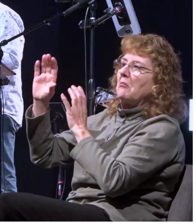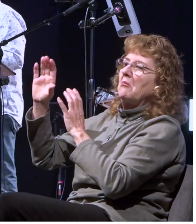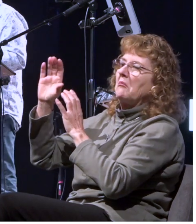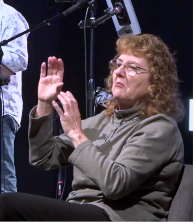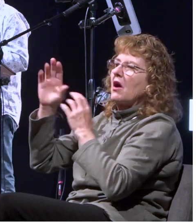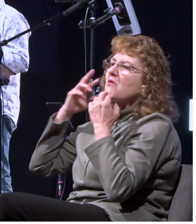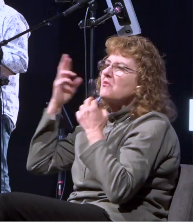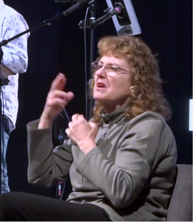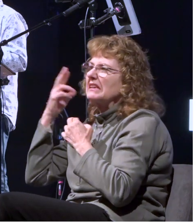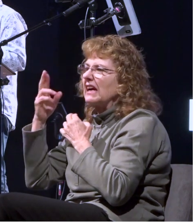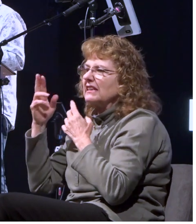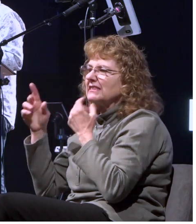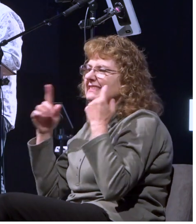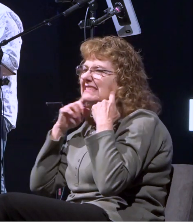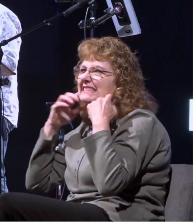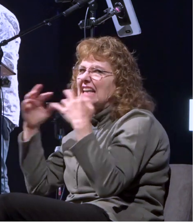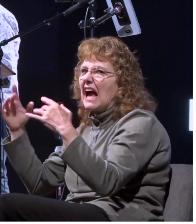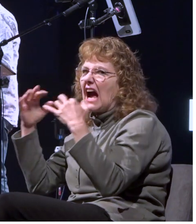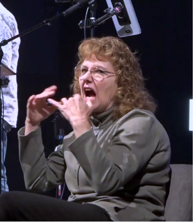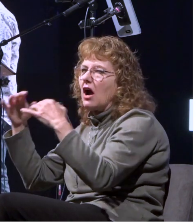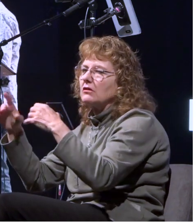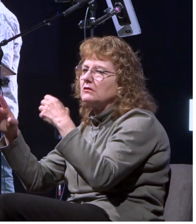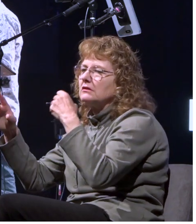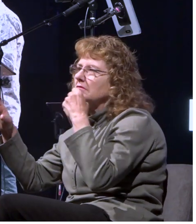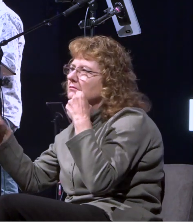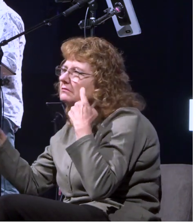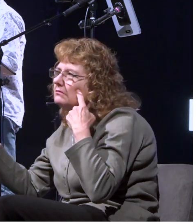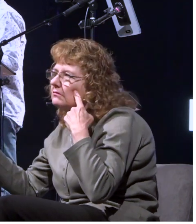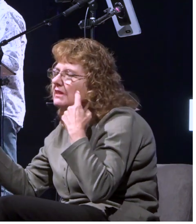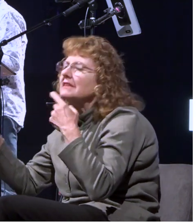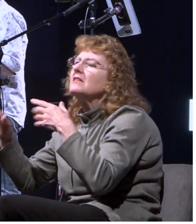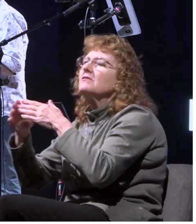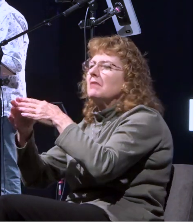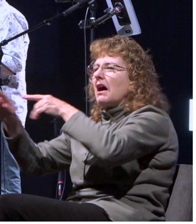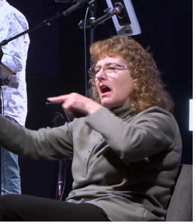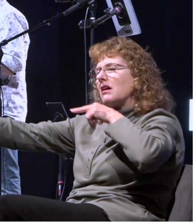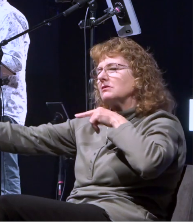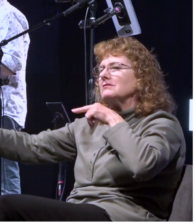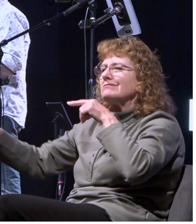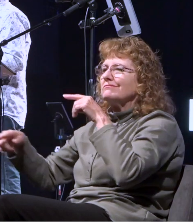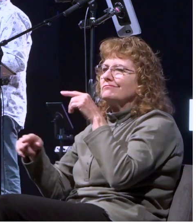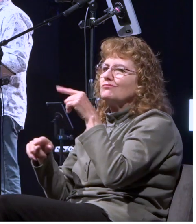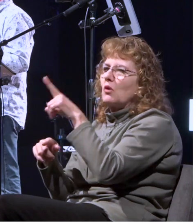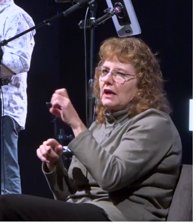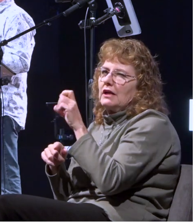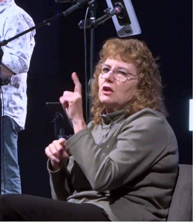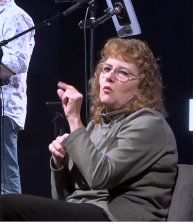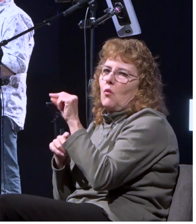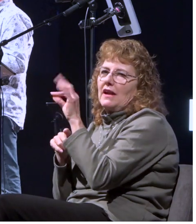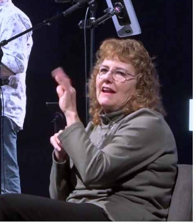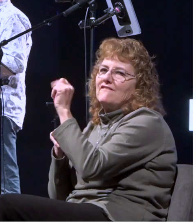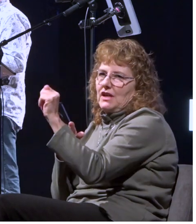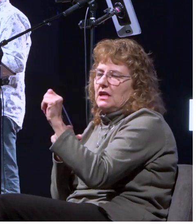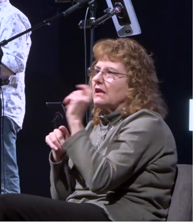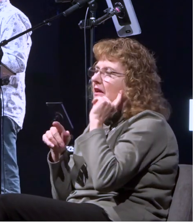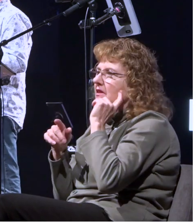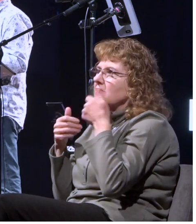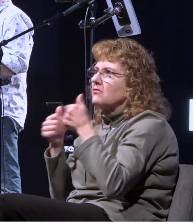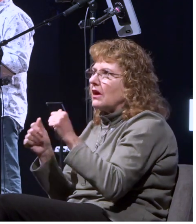fathom six feet so that's about 120 feet and uh when they had gone a little farther they took soundings again they found it to